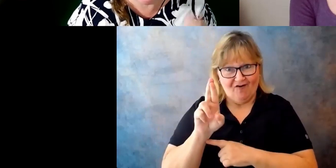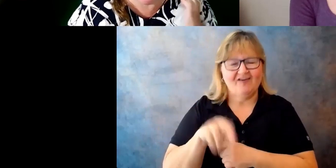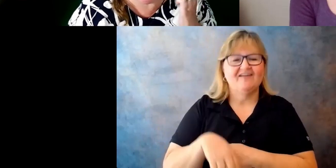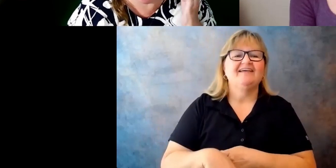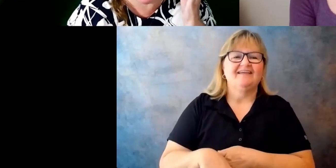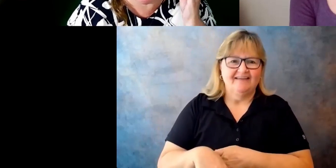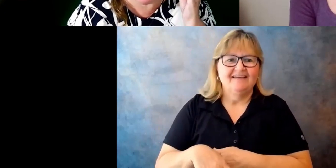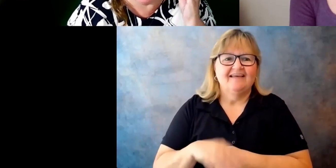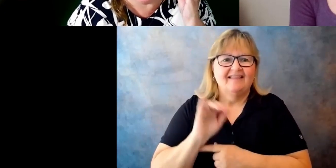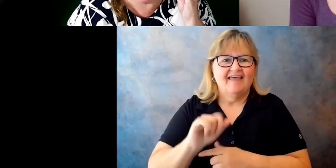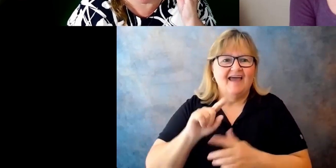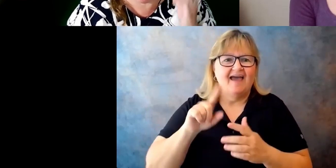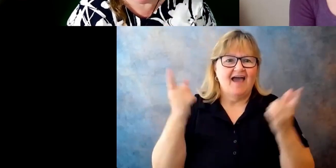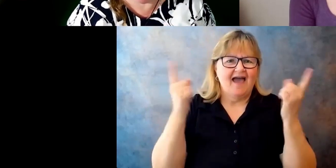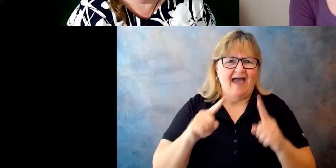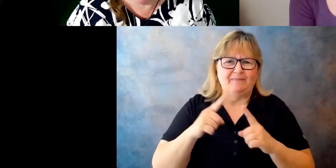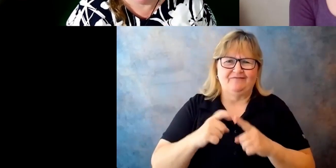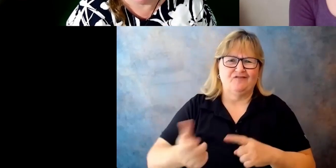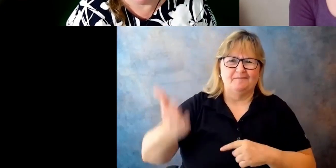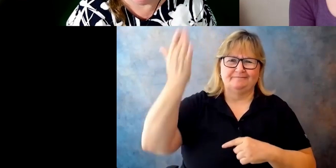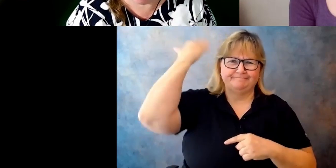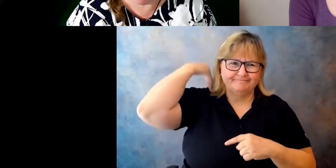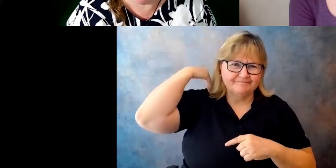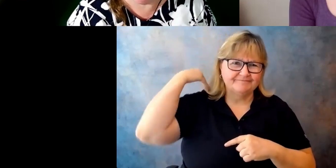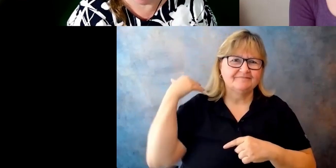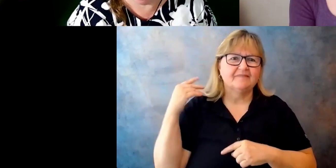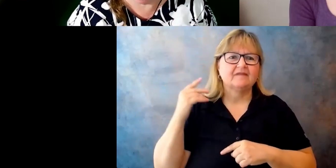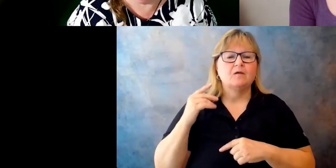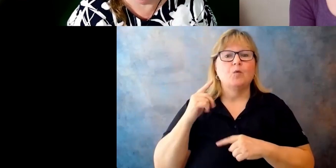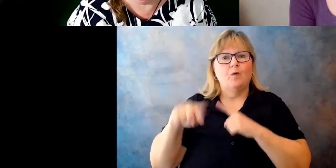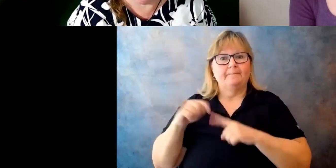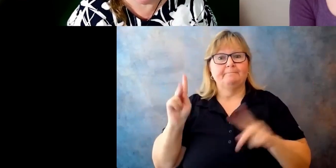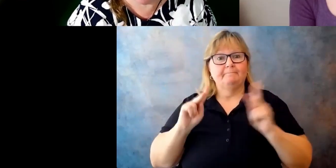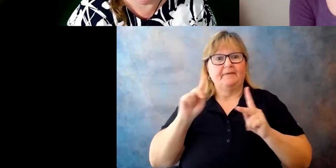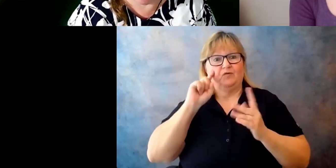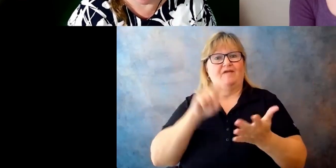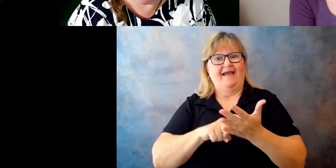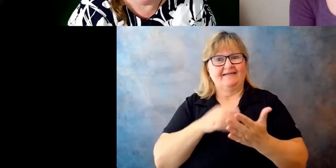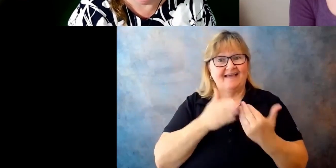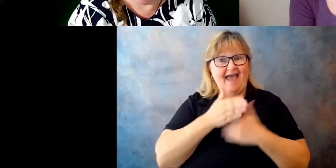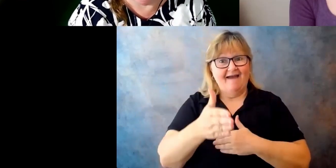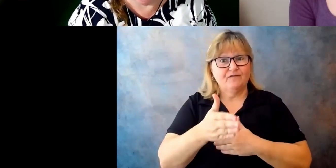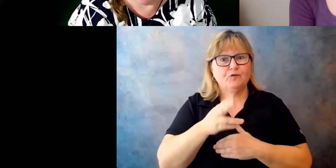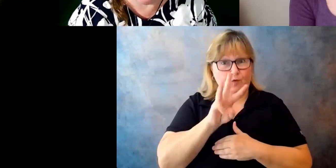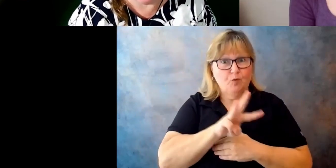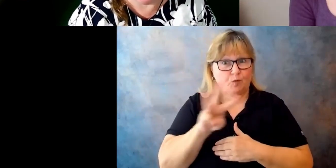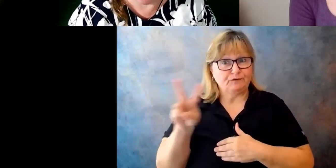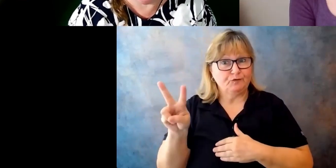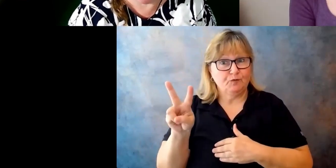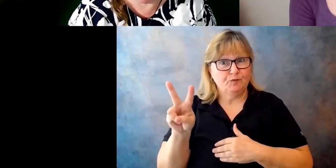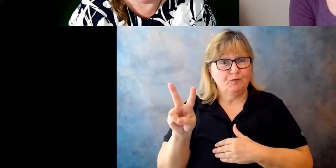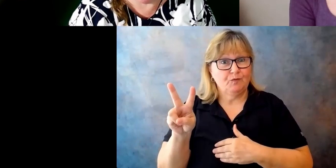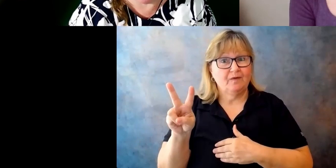community pillars of an earlier time who recognized in the post-World War II era that people with